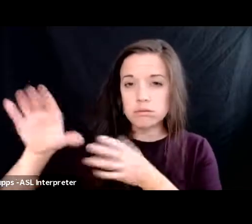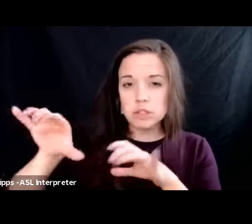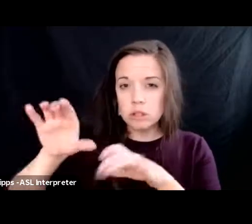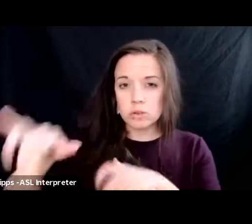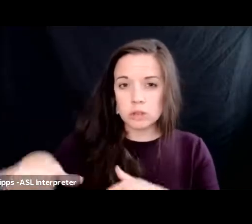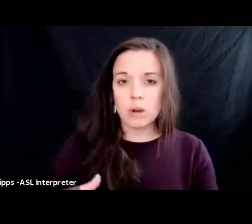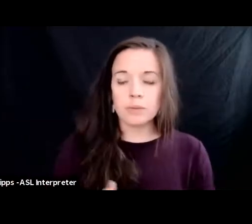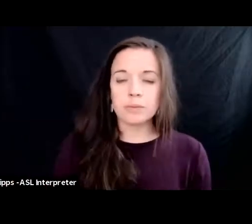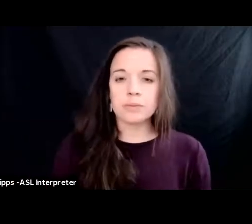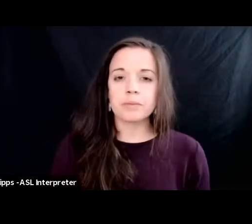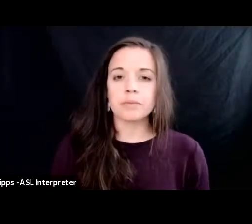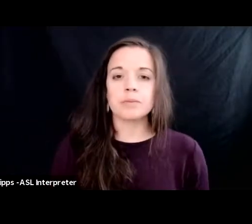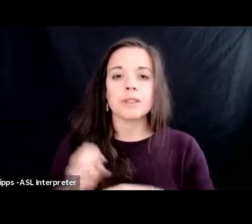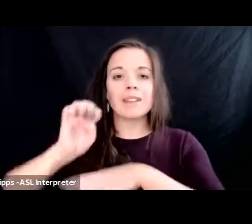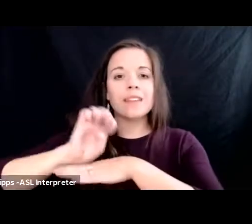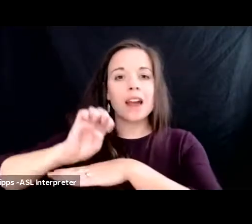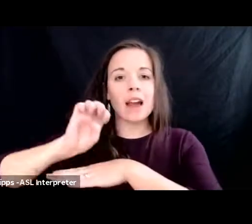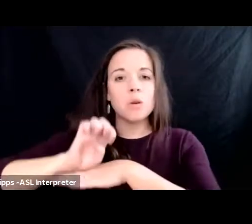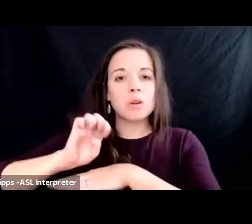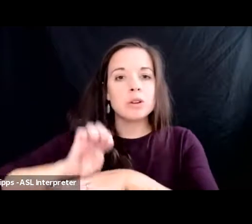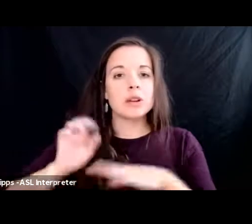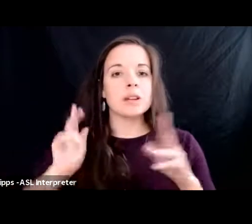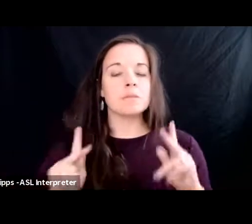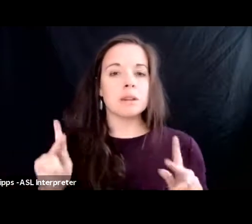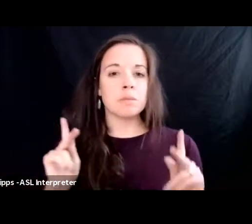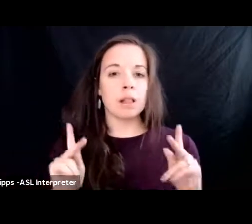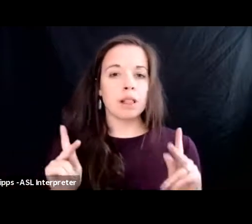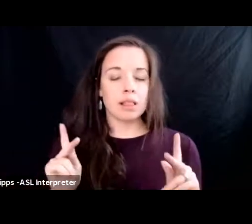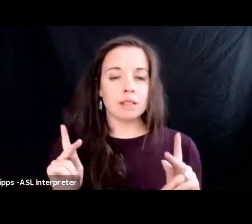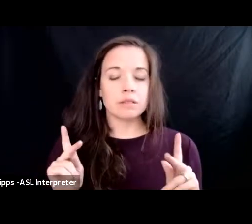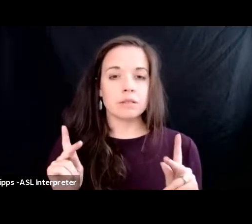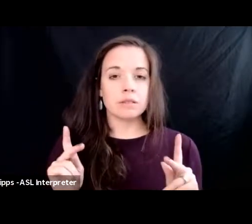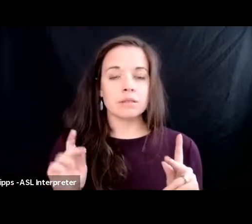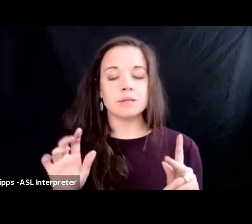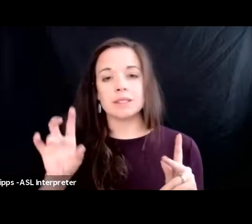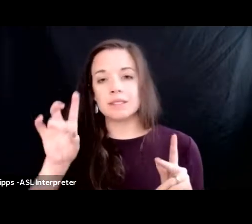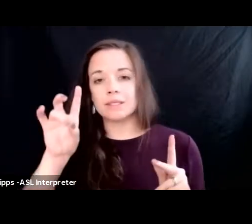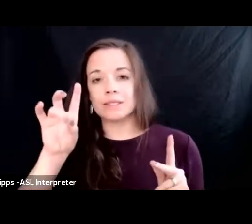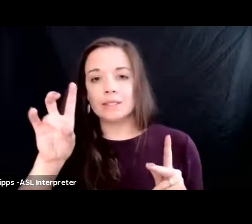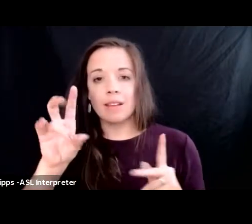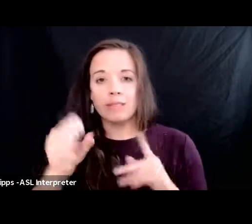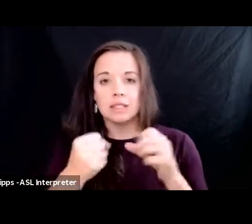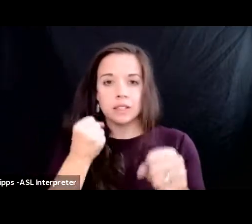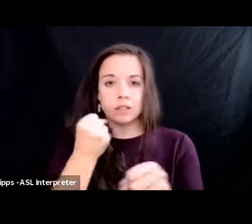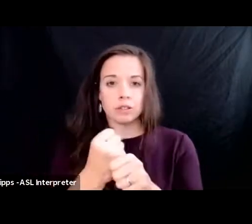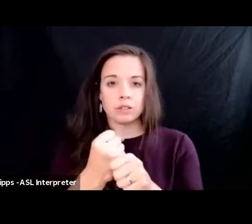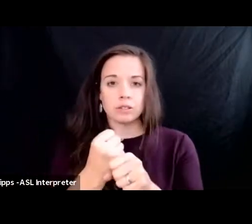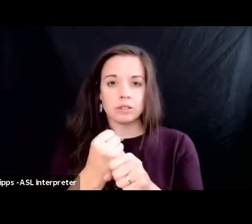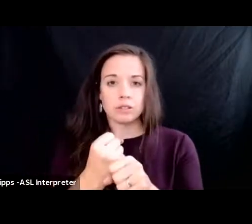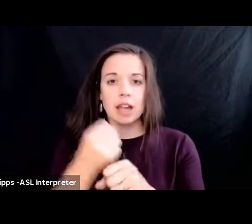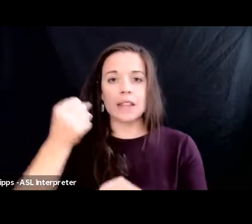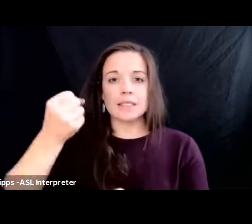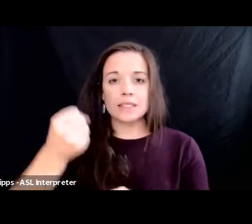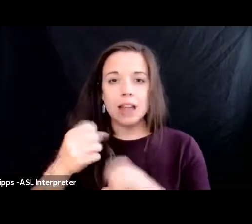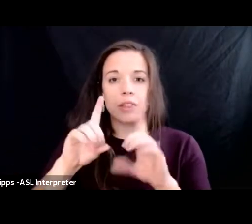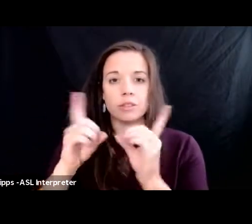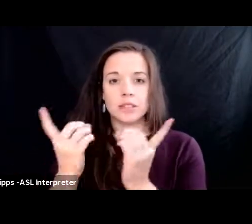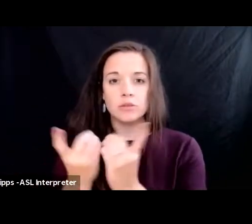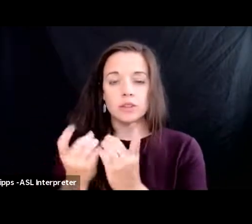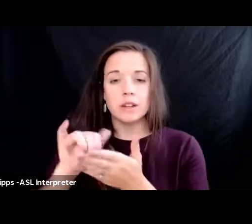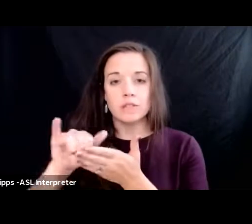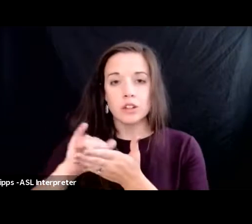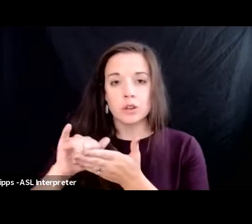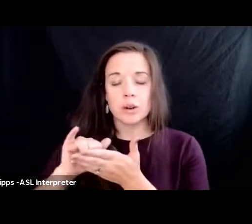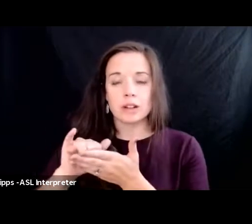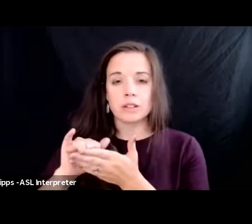the ecuadorians spent seven years in the southern district of new york petitioning for the